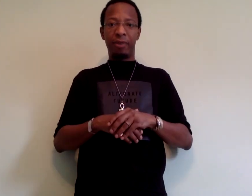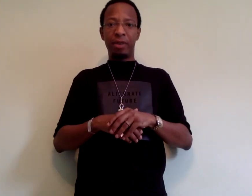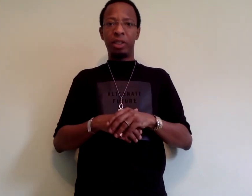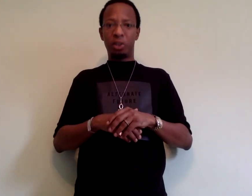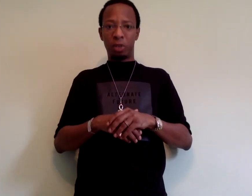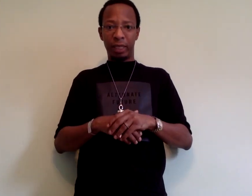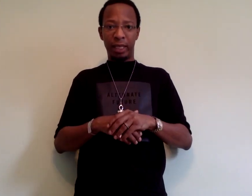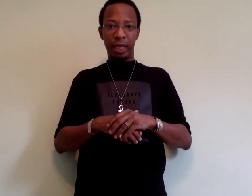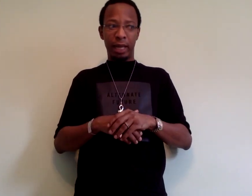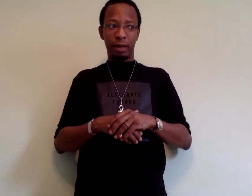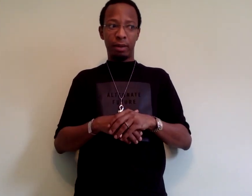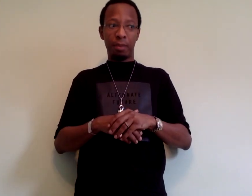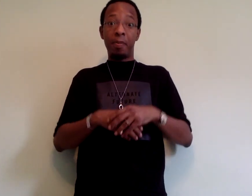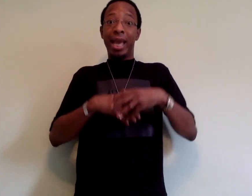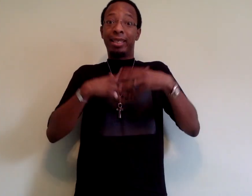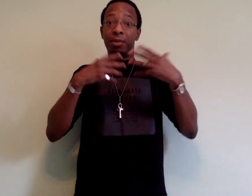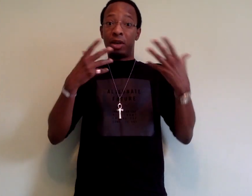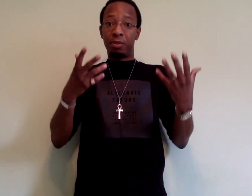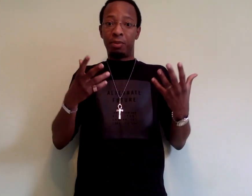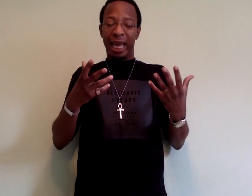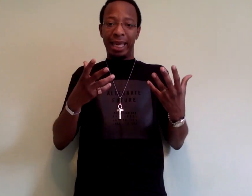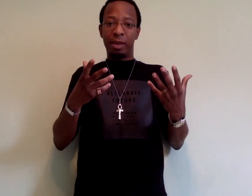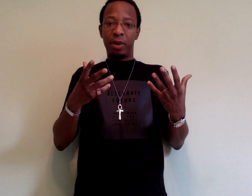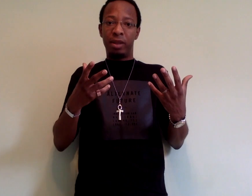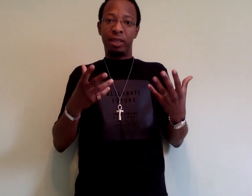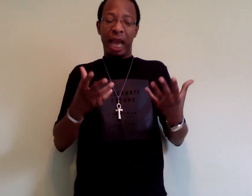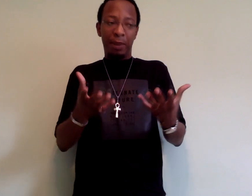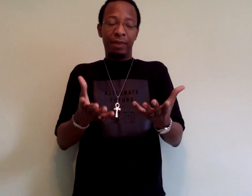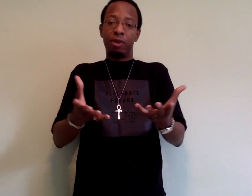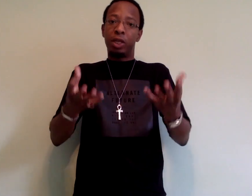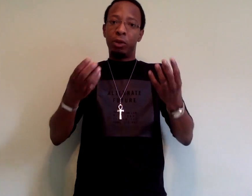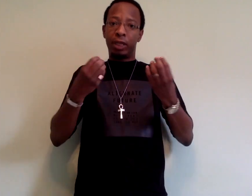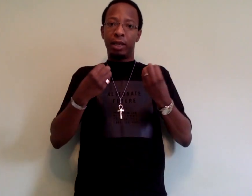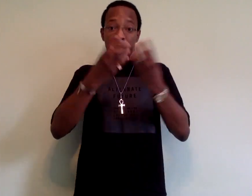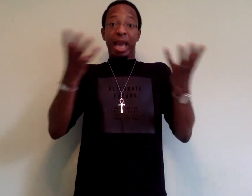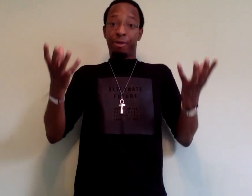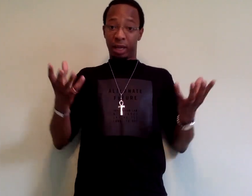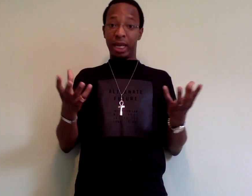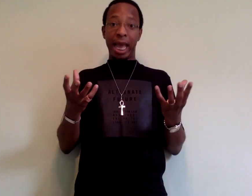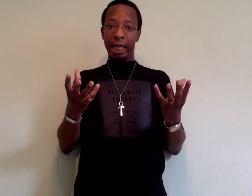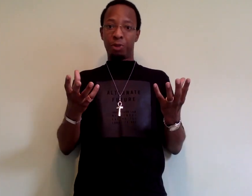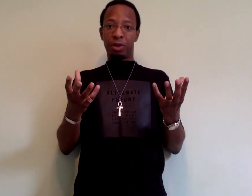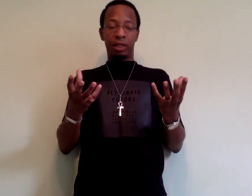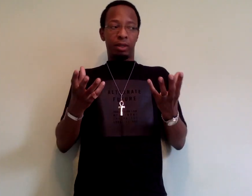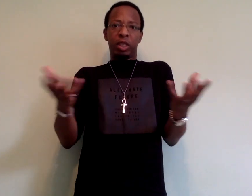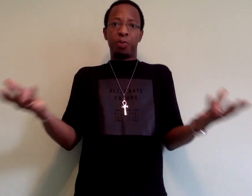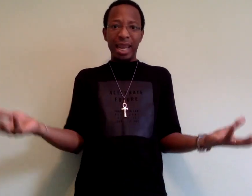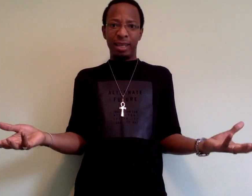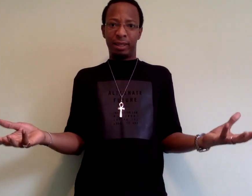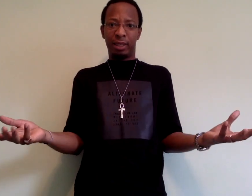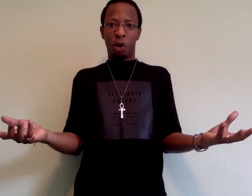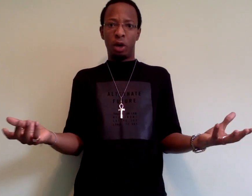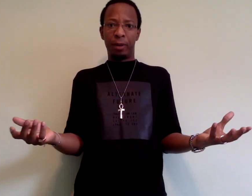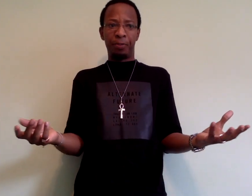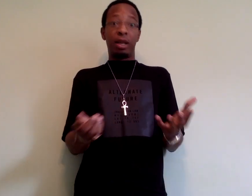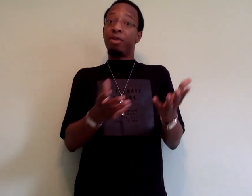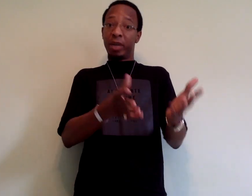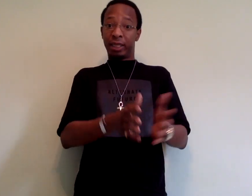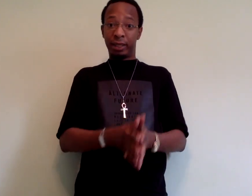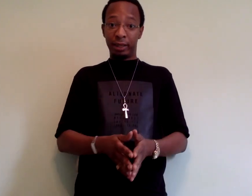very strongly in maximum black independence. I believe in reducing the African diaspora's dependence on government assistance